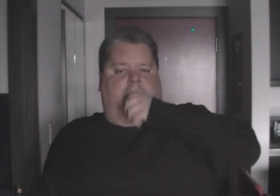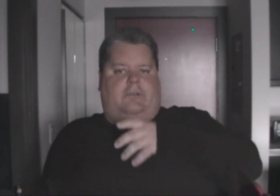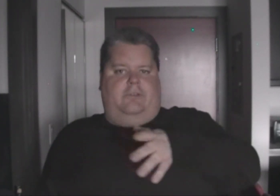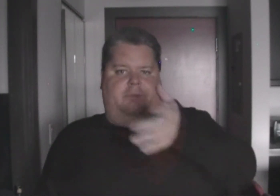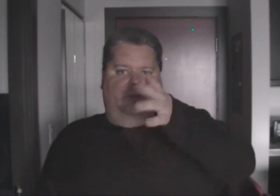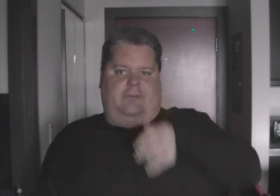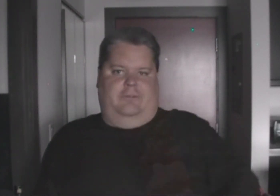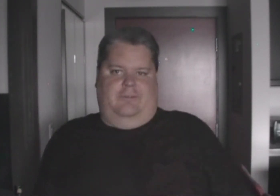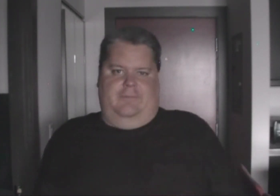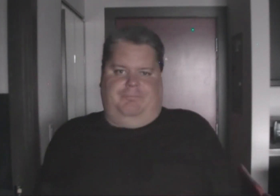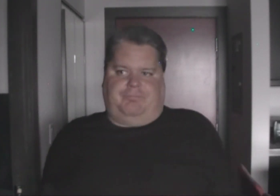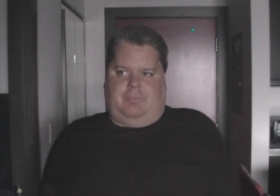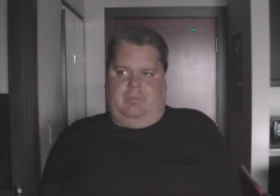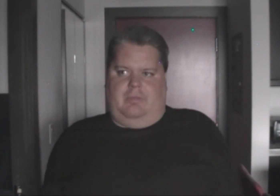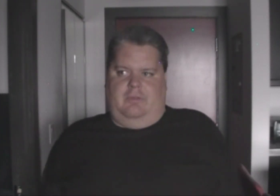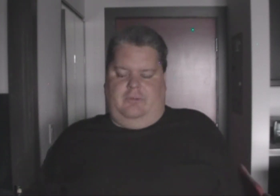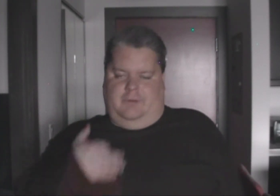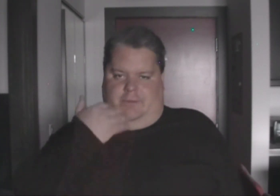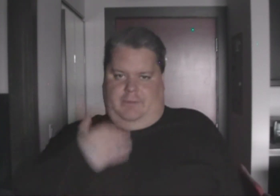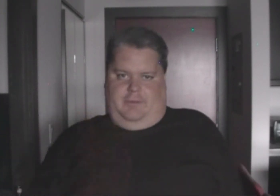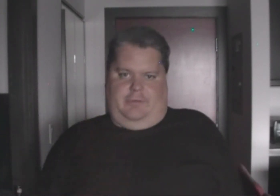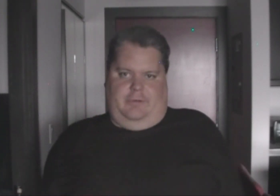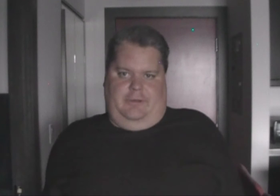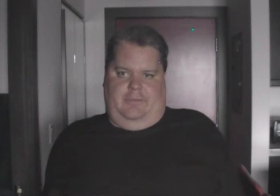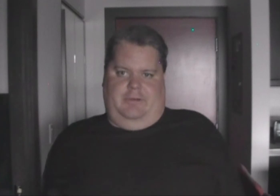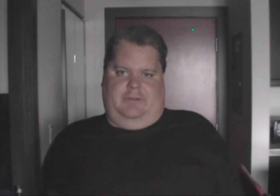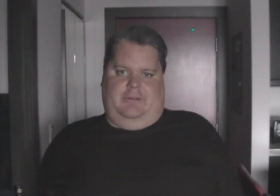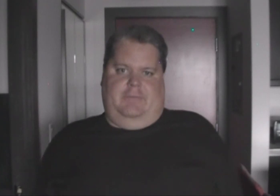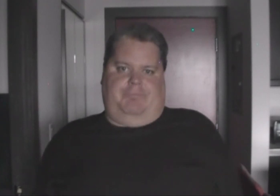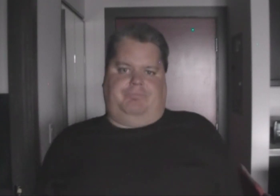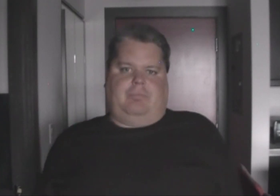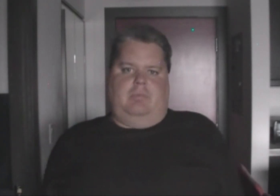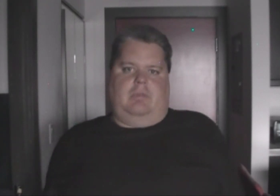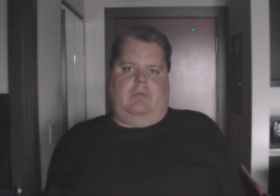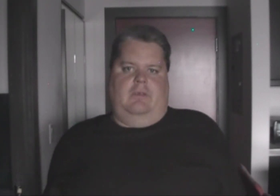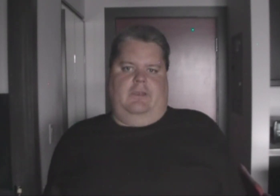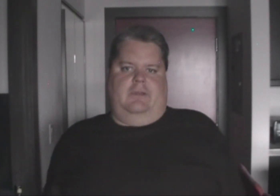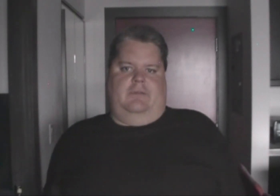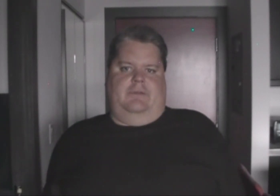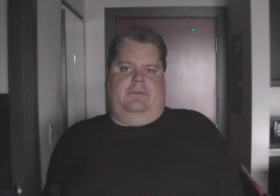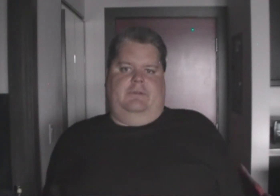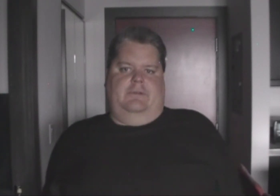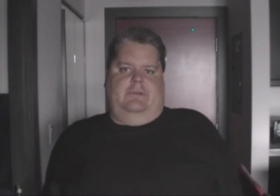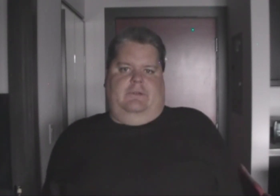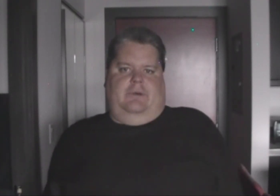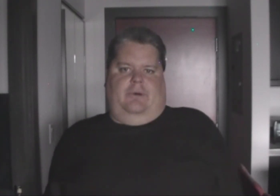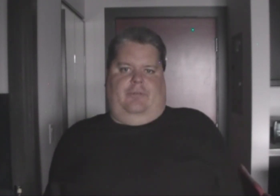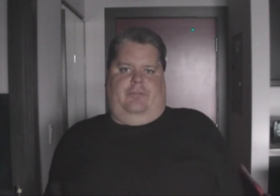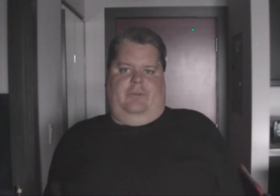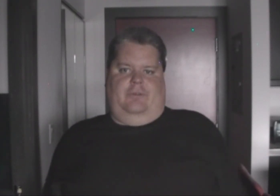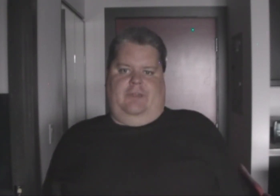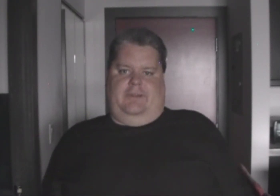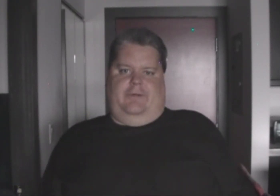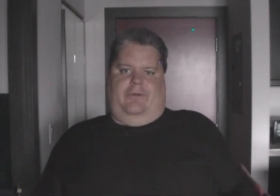Excuse me, sorry for the, it's gone down my throat here, but, uh, yeah. And then, golf, there was that golf.